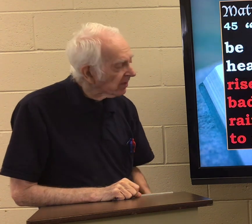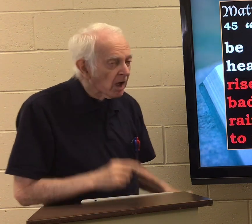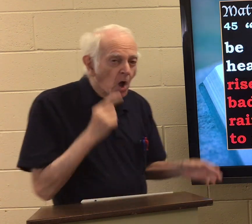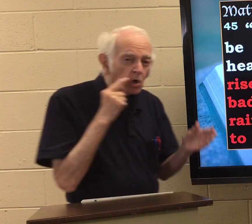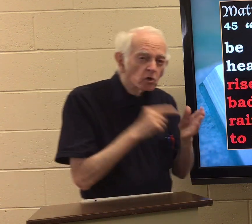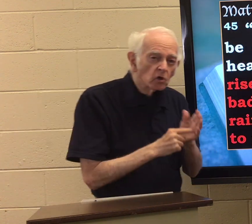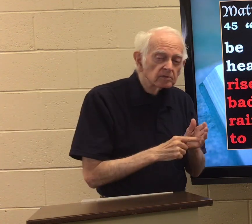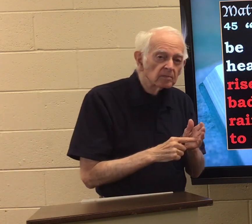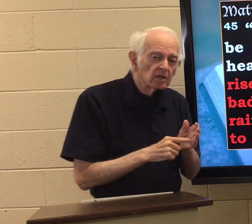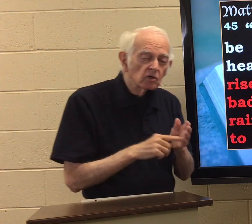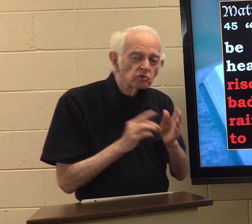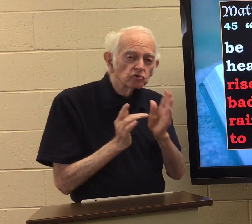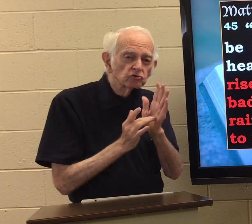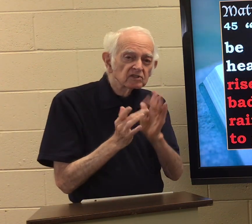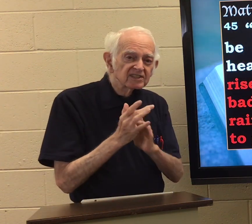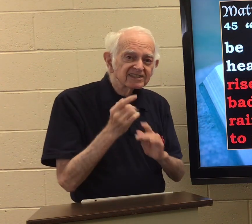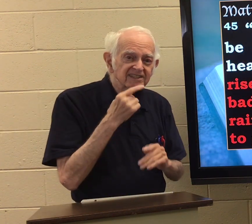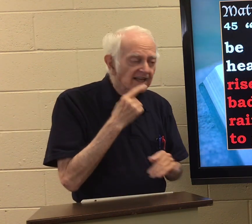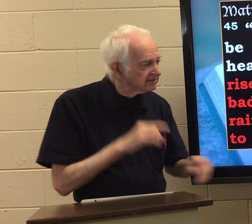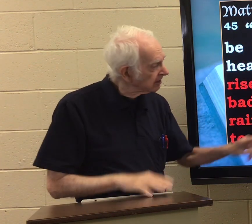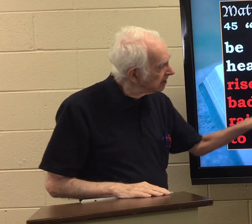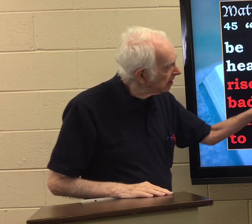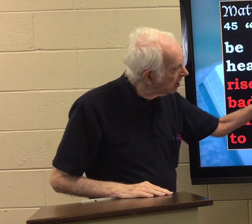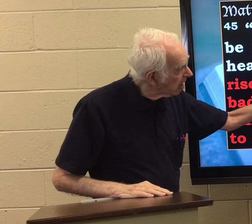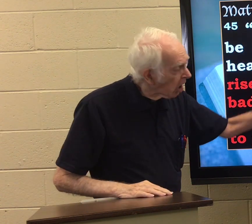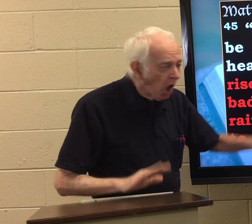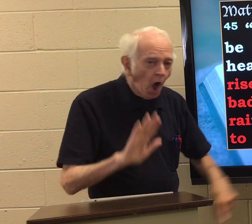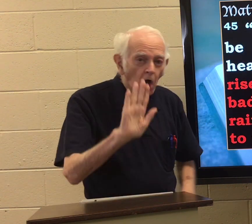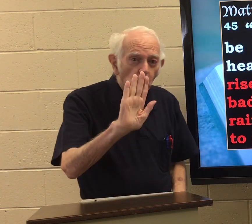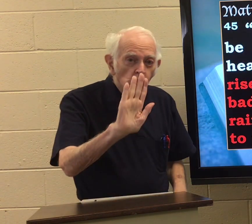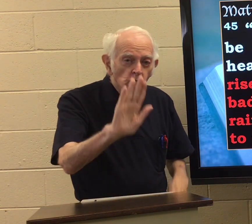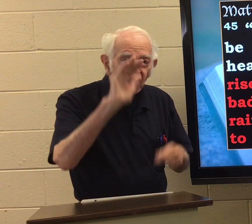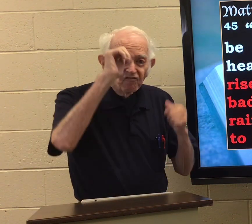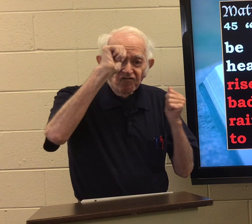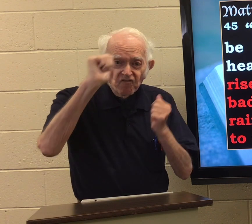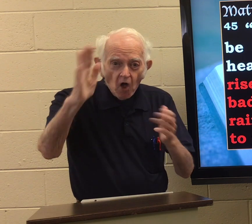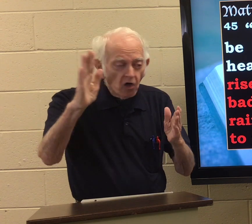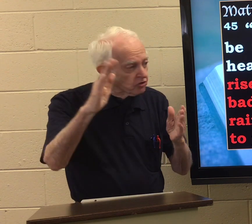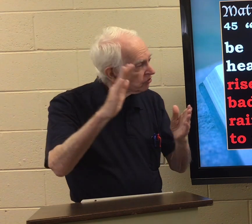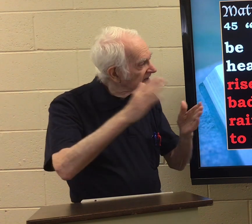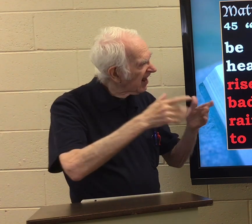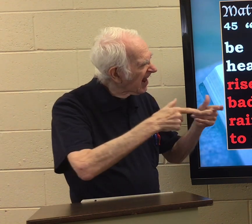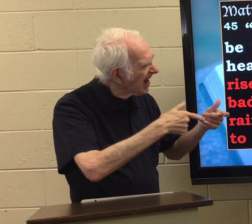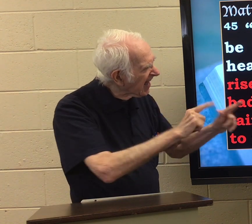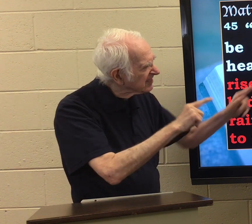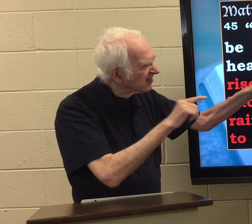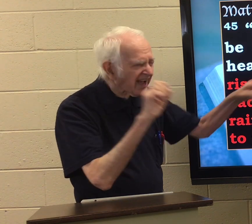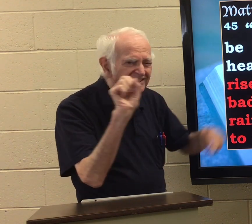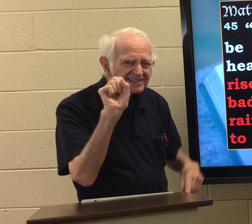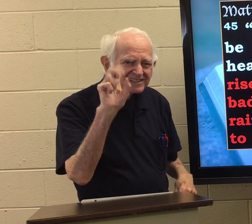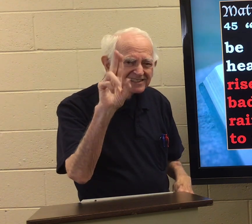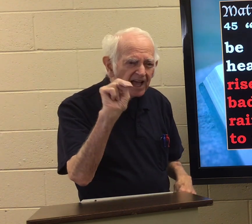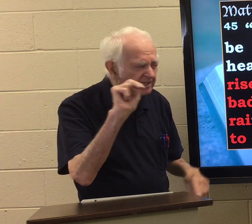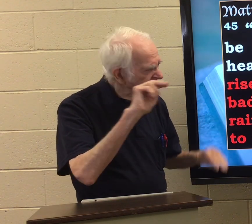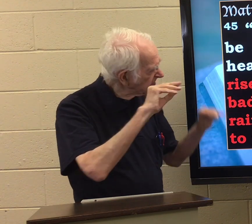You notice, Jesus says, Your Father lets the sun rise